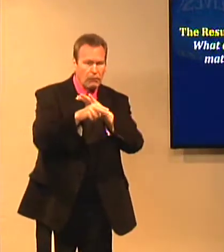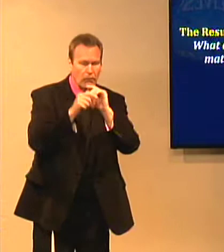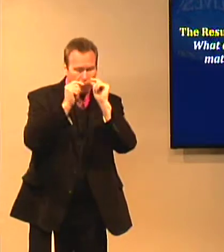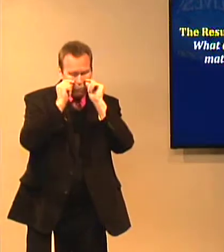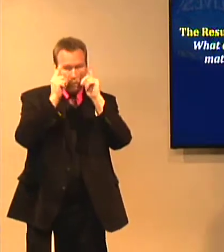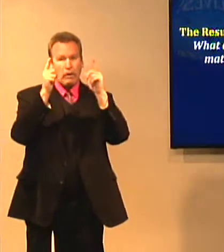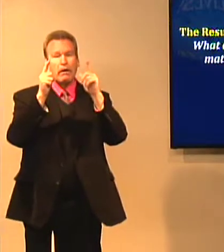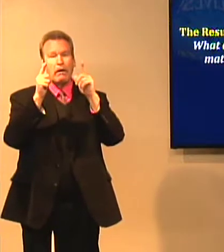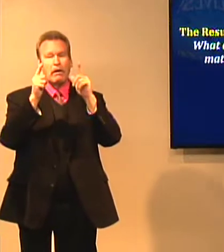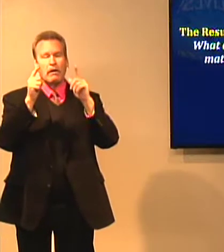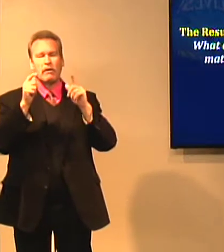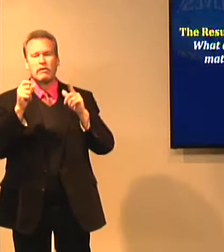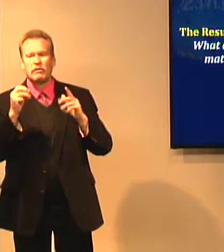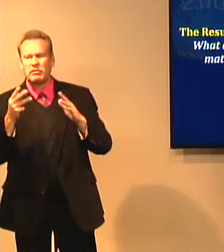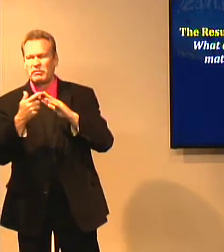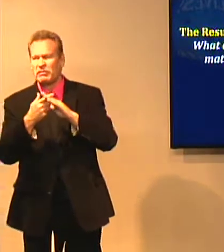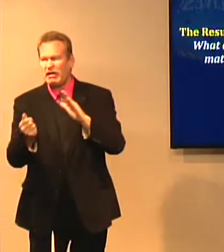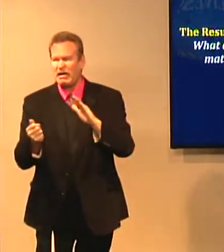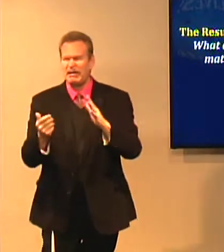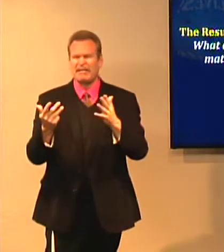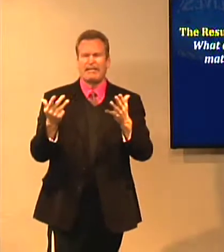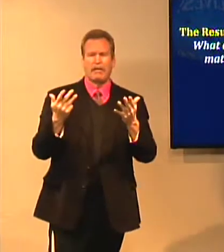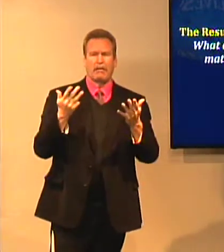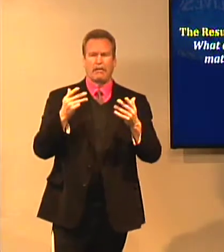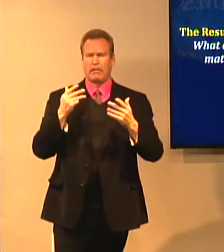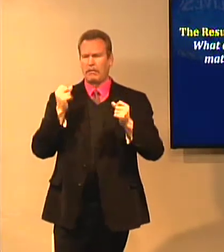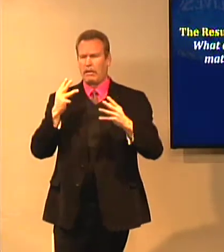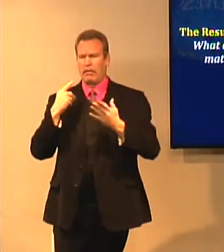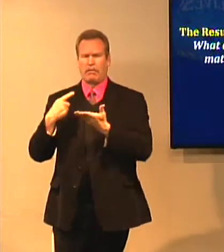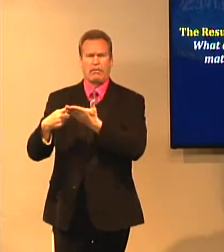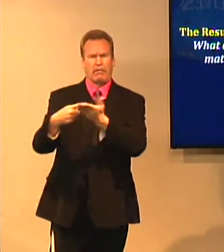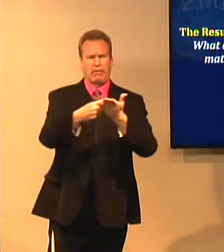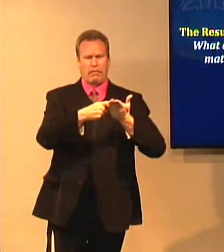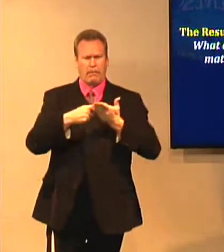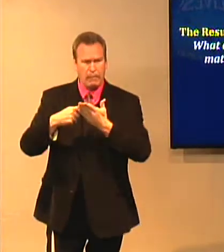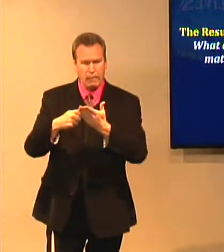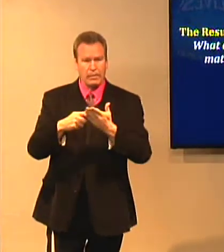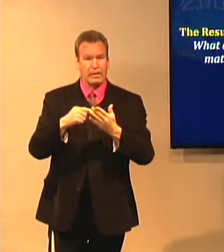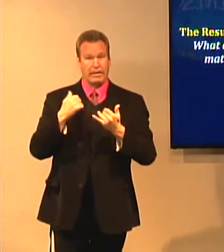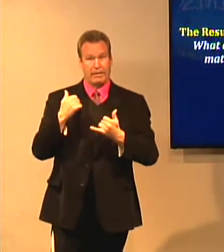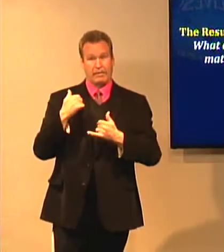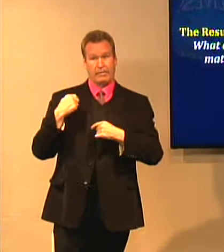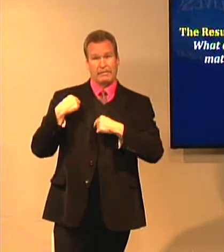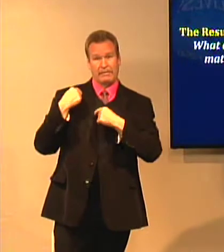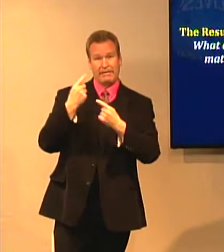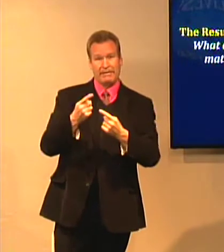he was entombed, and then he woke up. And so there's many, many discussions about that.